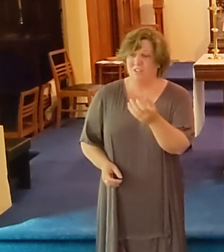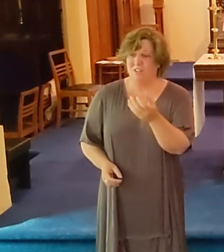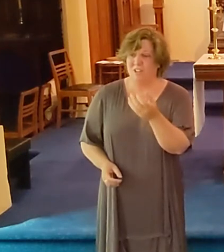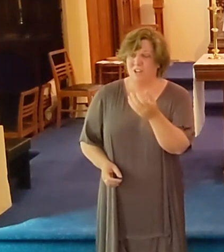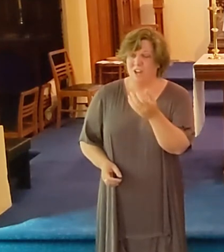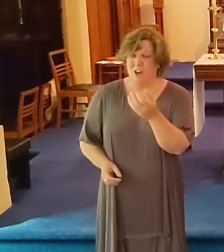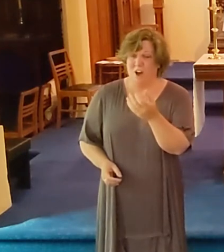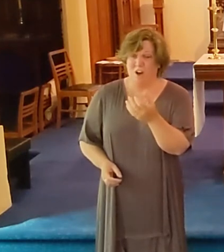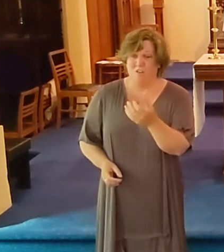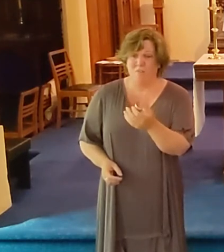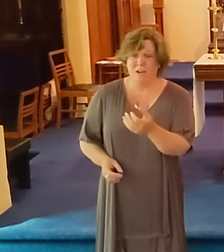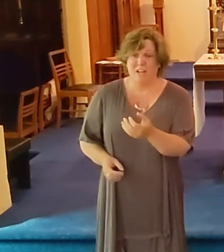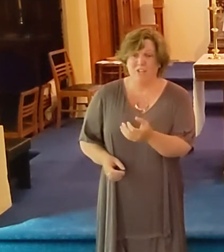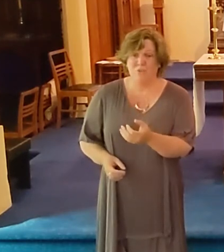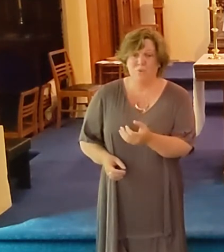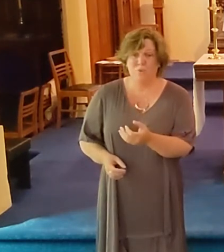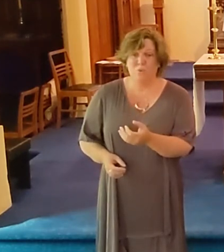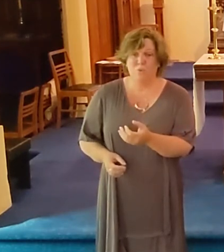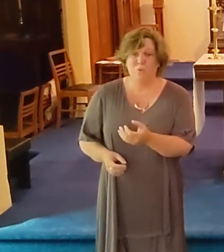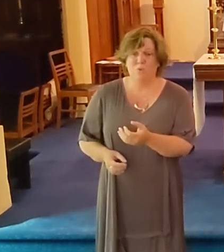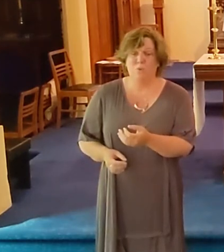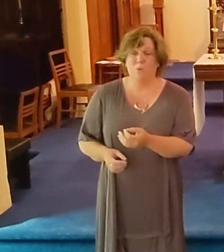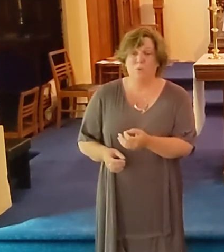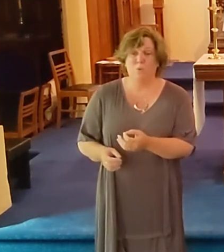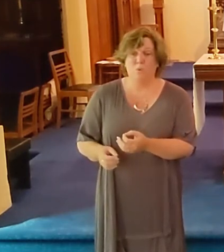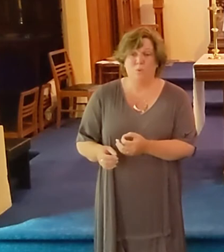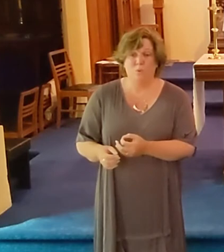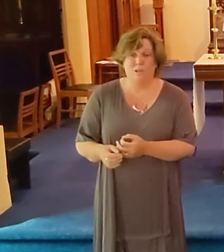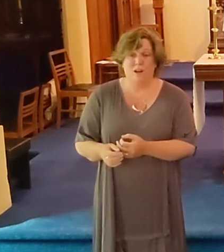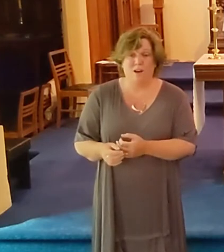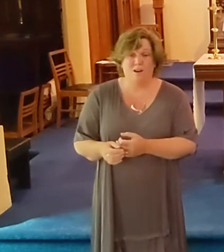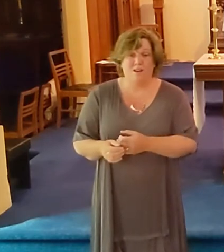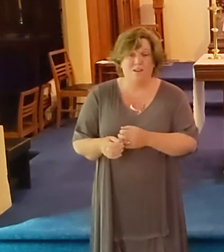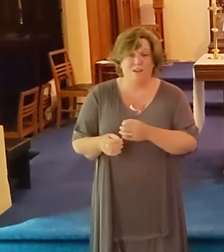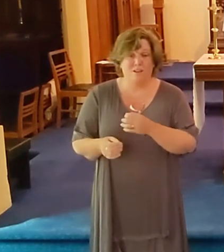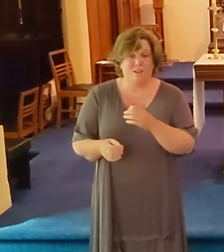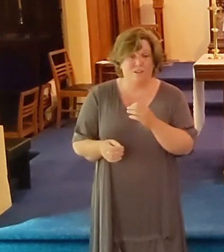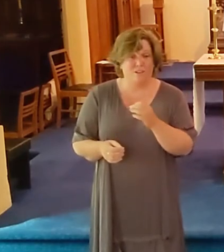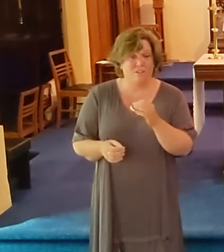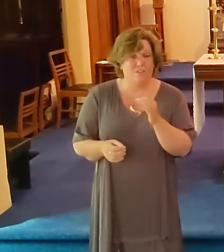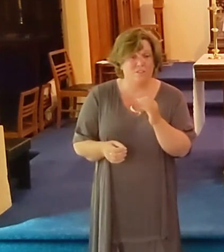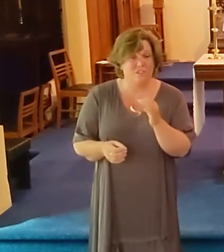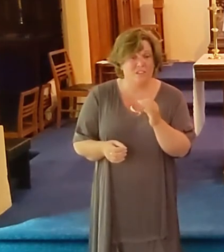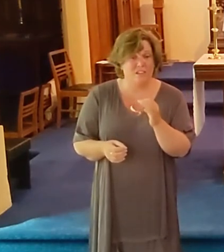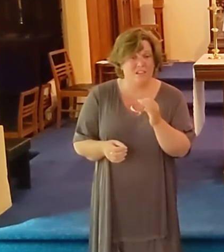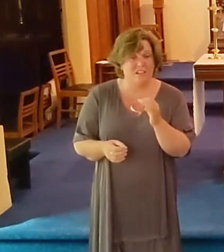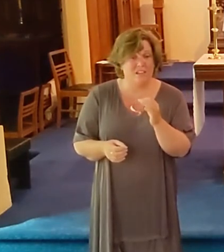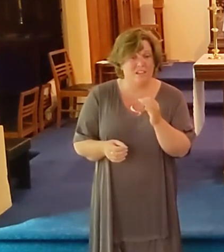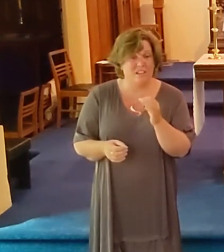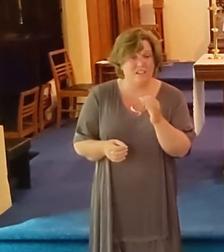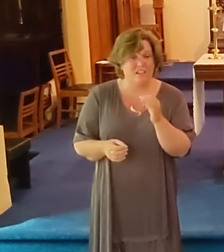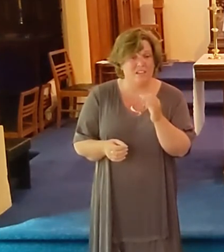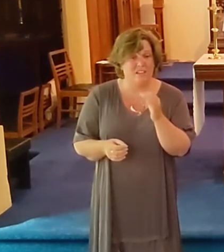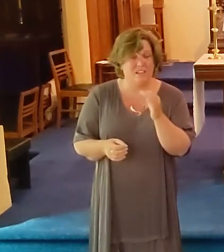of my true love's hair.